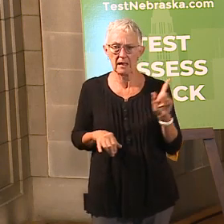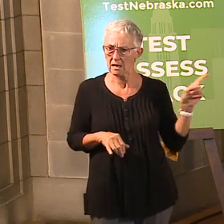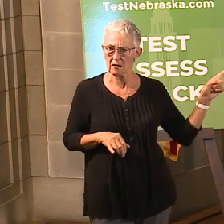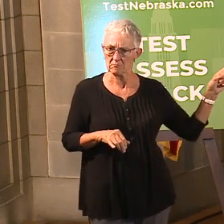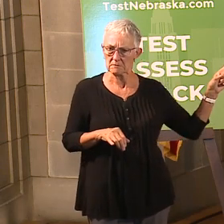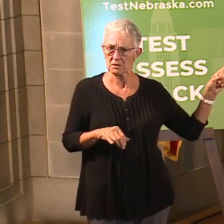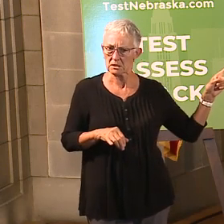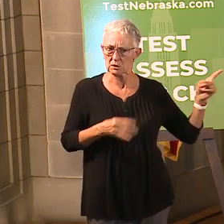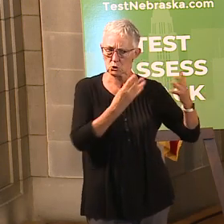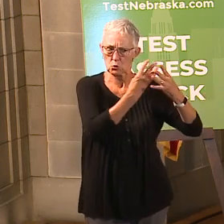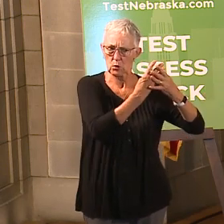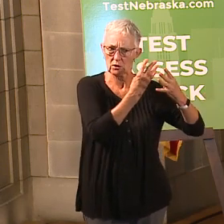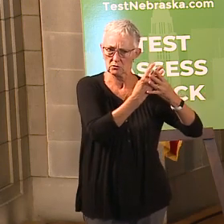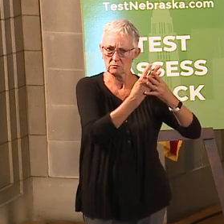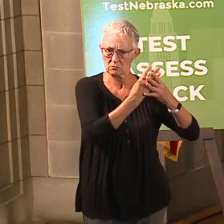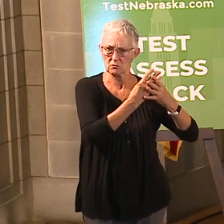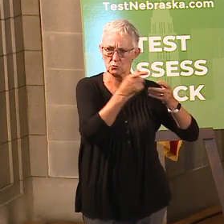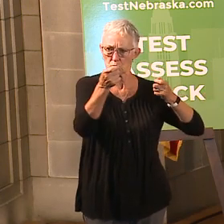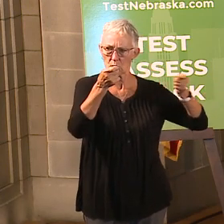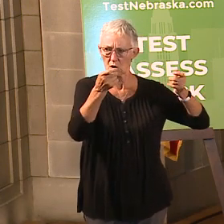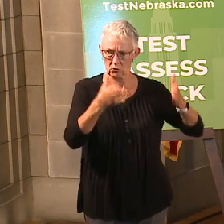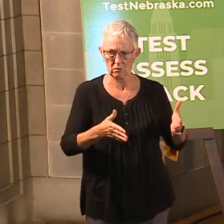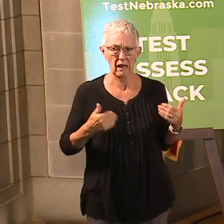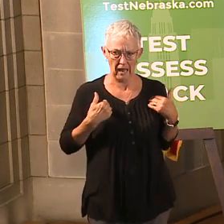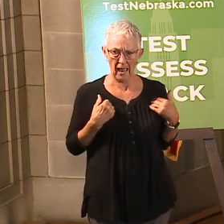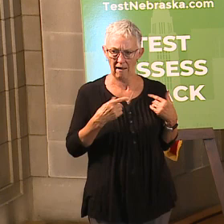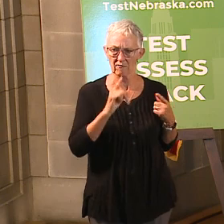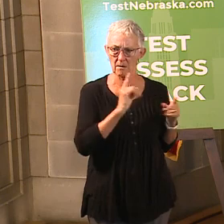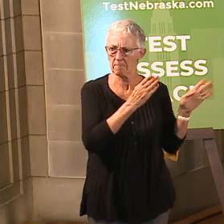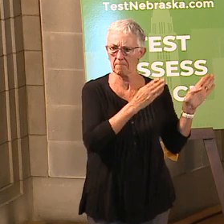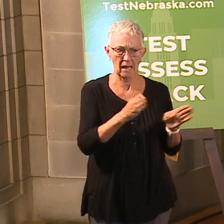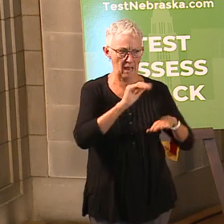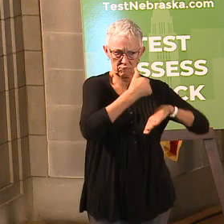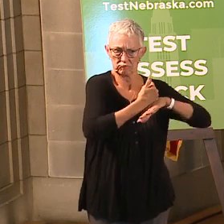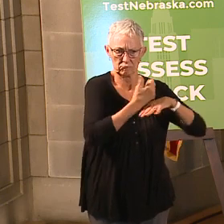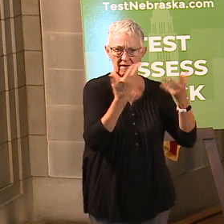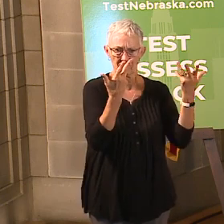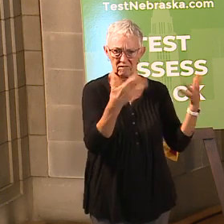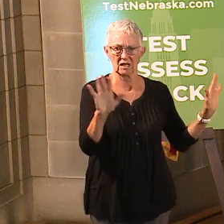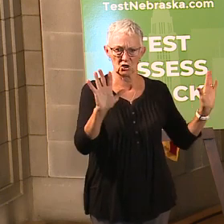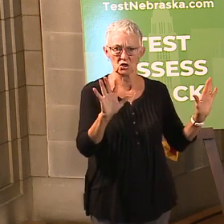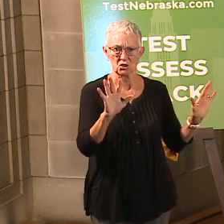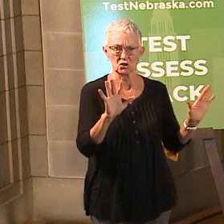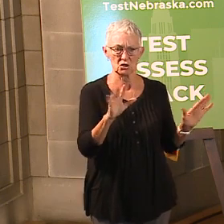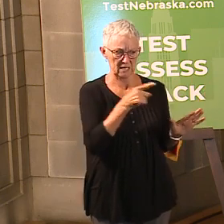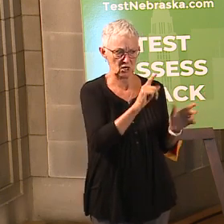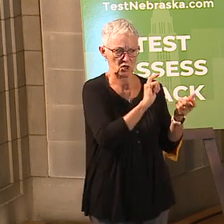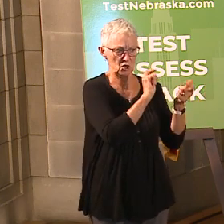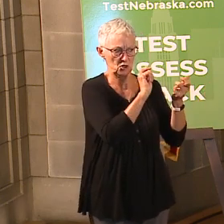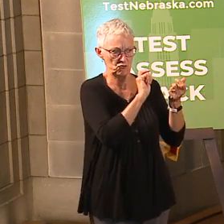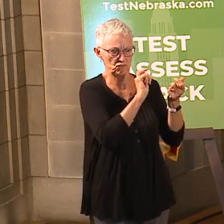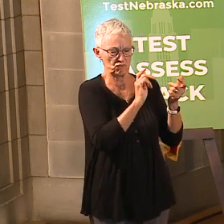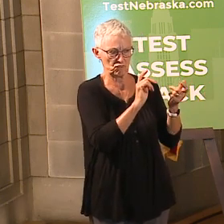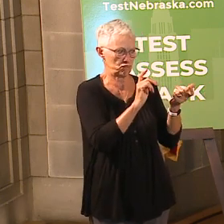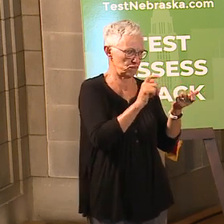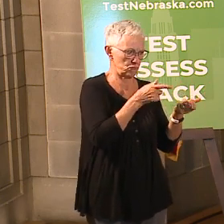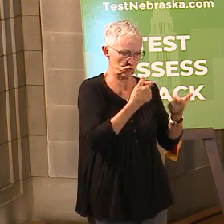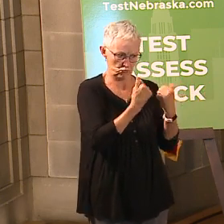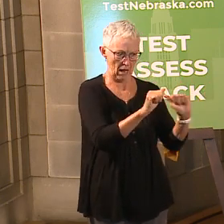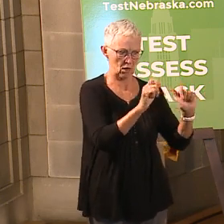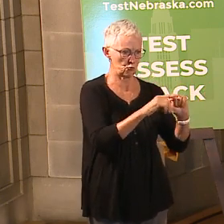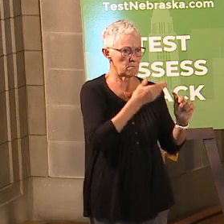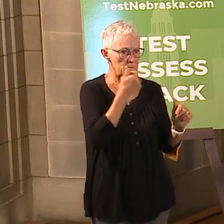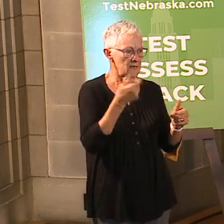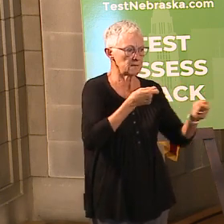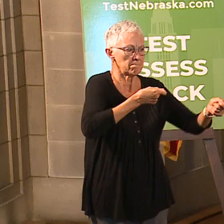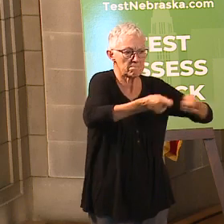place. You probably saw some of those steps earlier with regard to some of the things he's done with regard to our correction system and we'll just continue to manage this just like